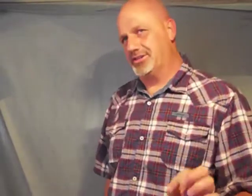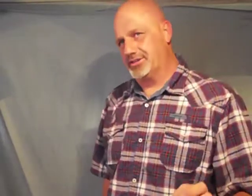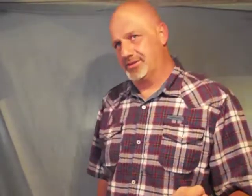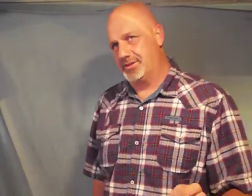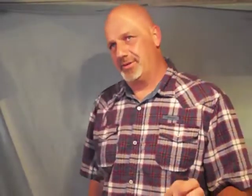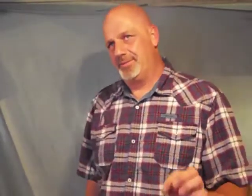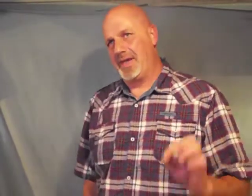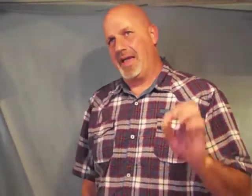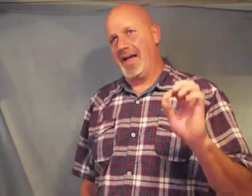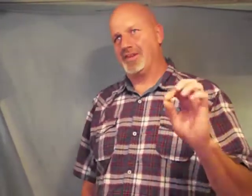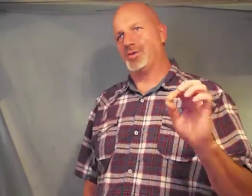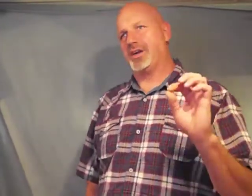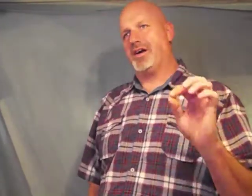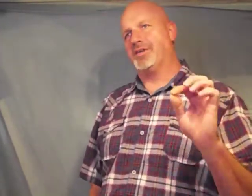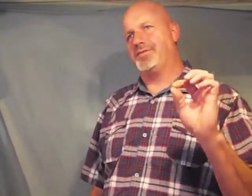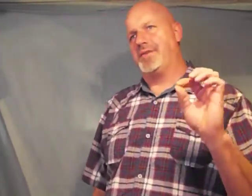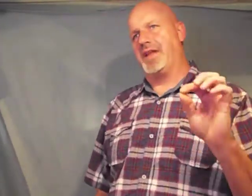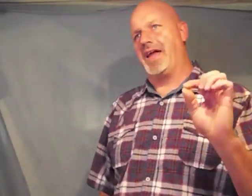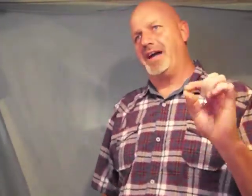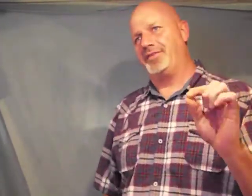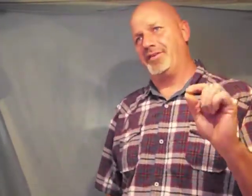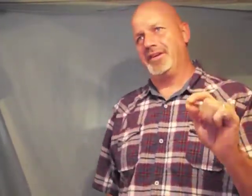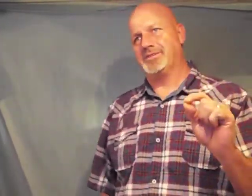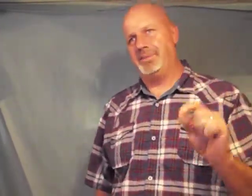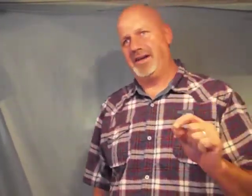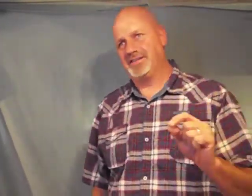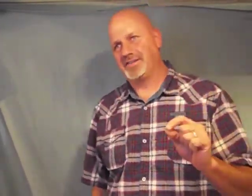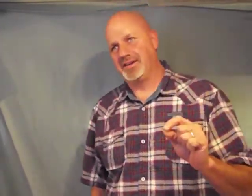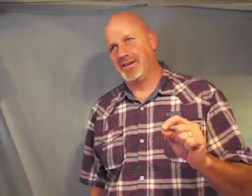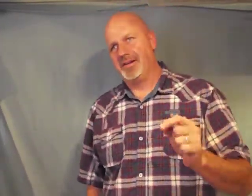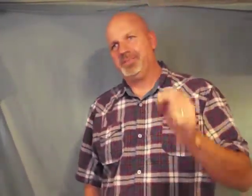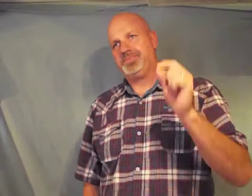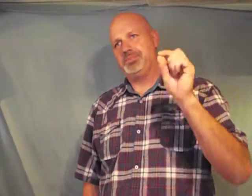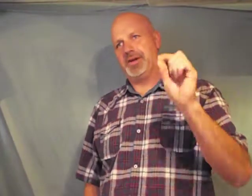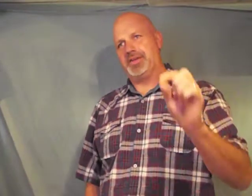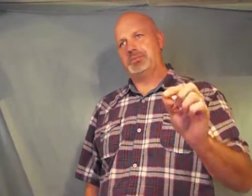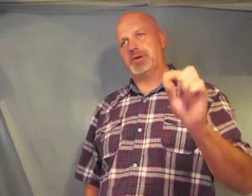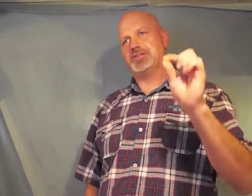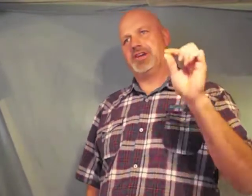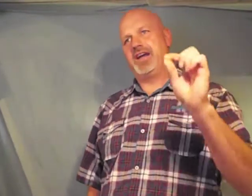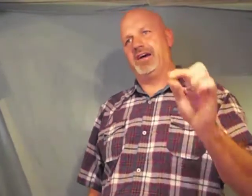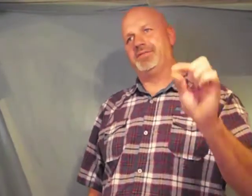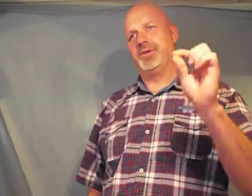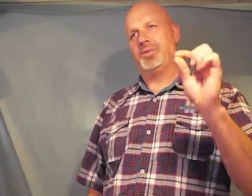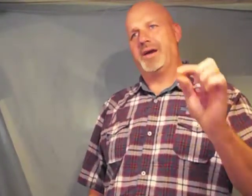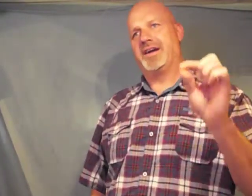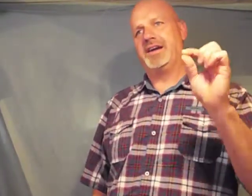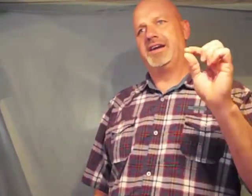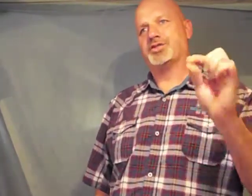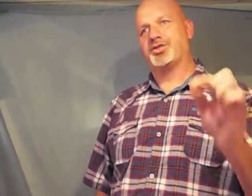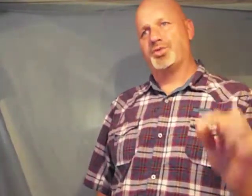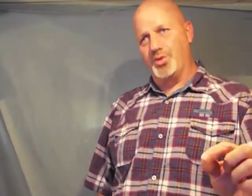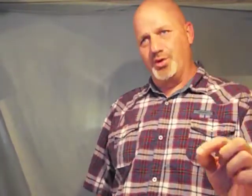has regard for the life of his beast but the mercy of the wicked is cruel